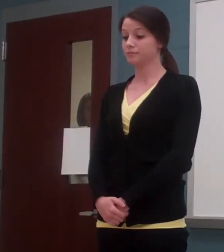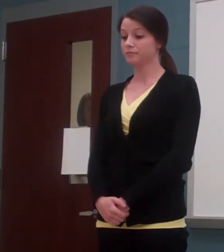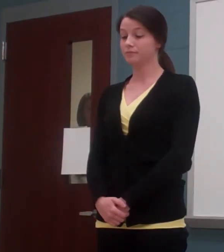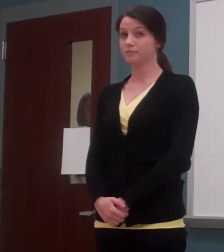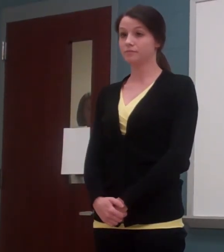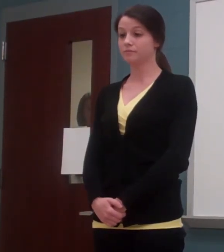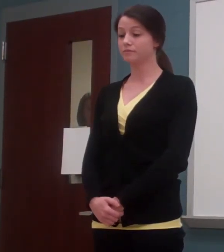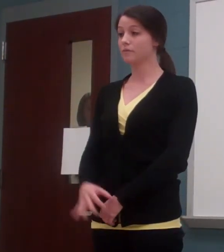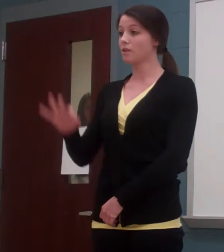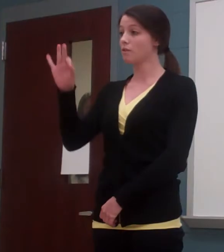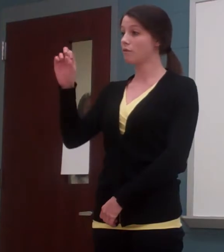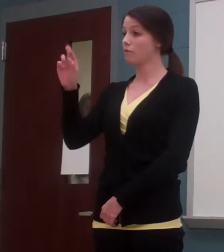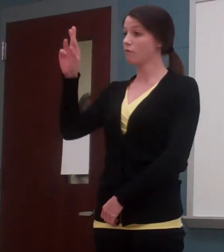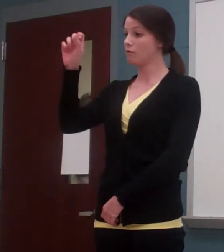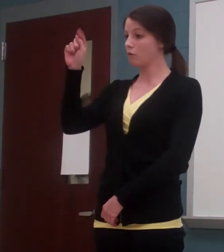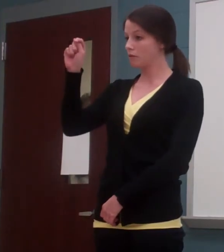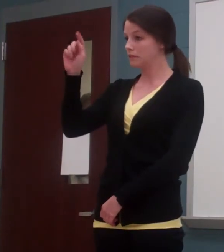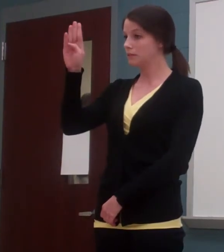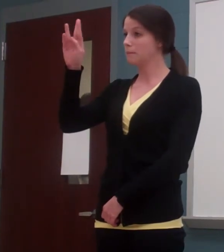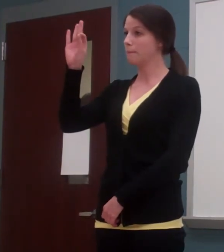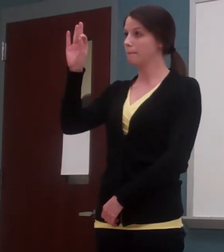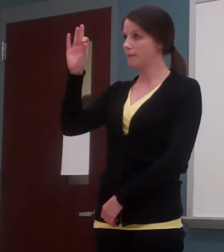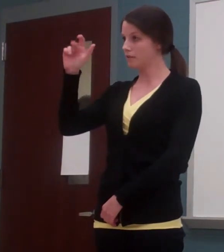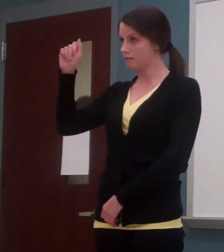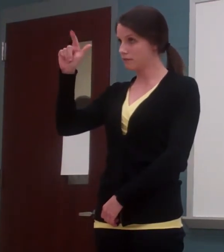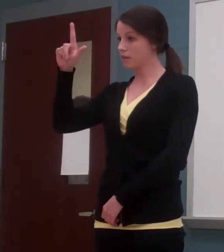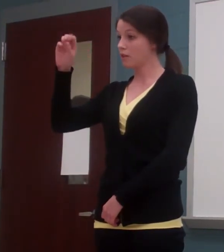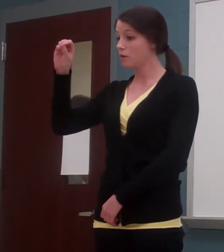Forest buffaloes and red river hogs are regular visitors.